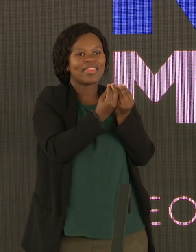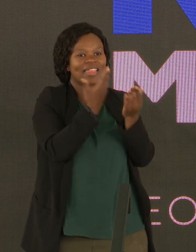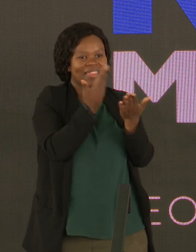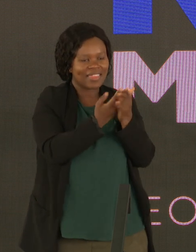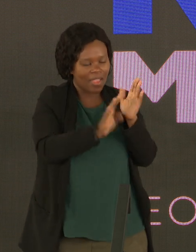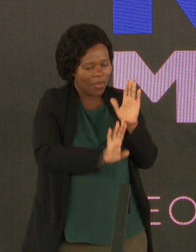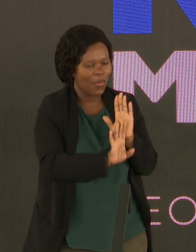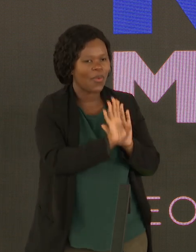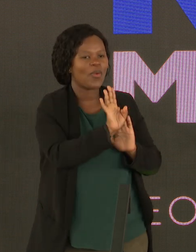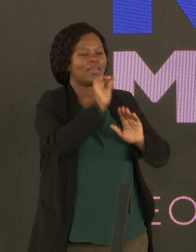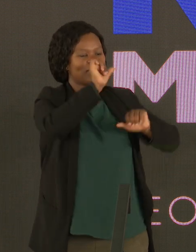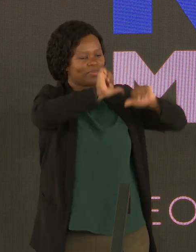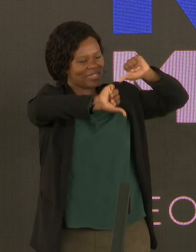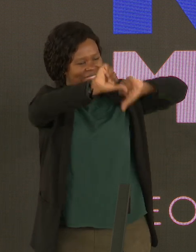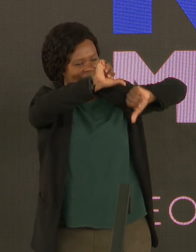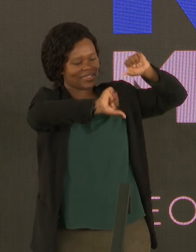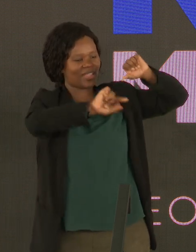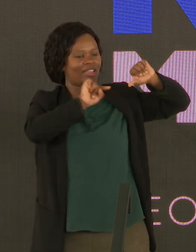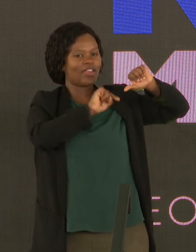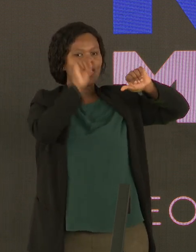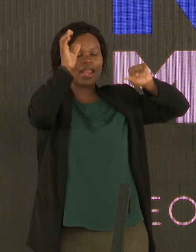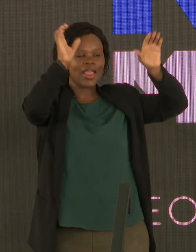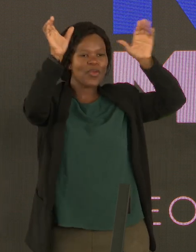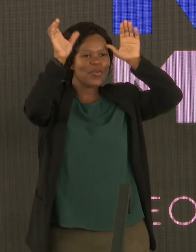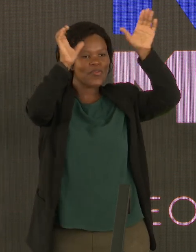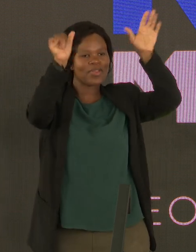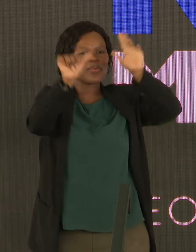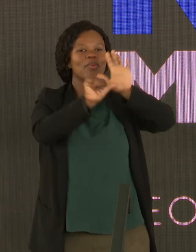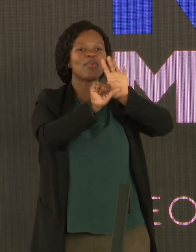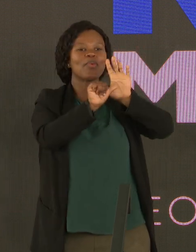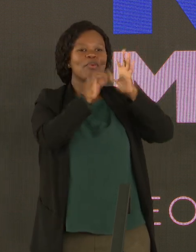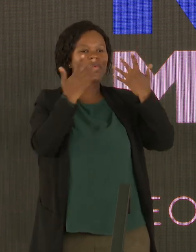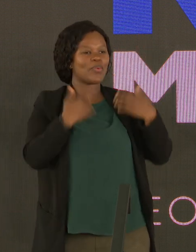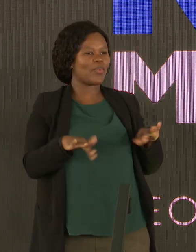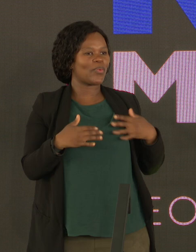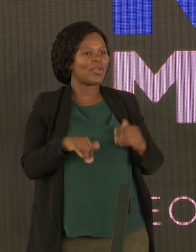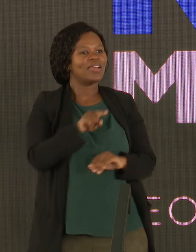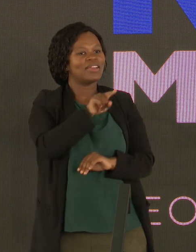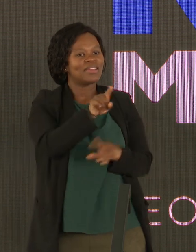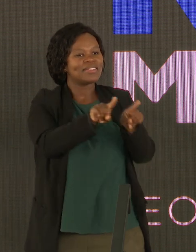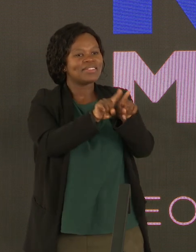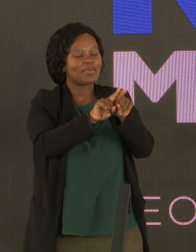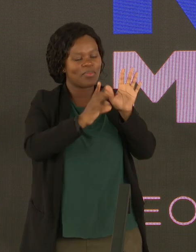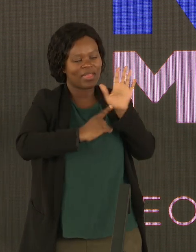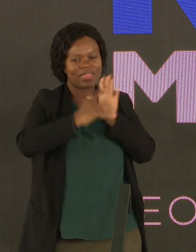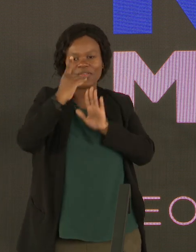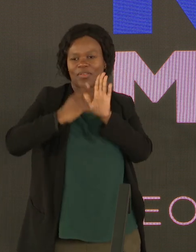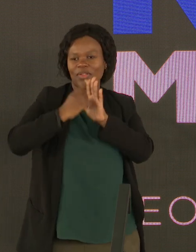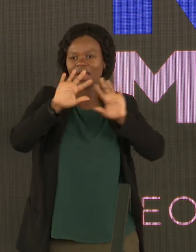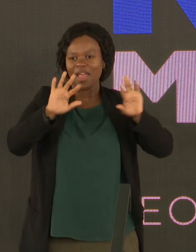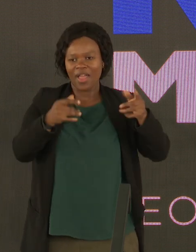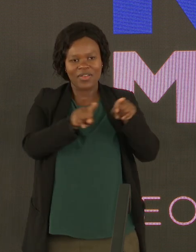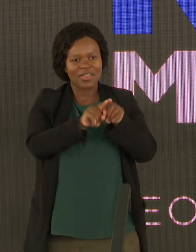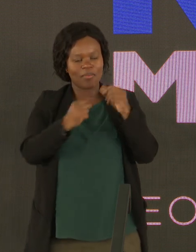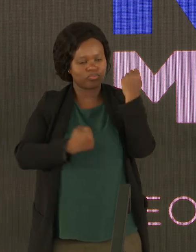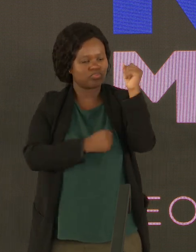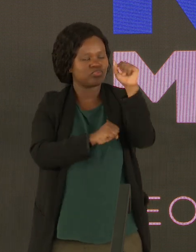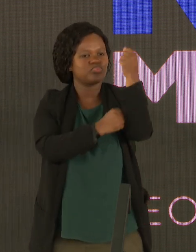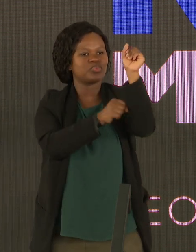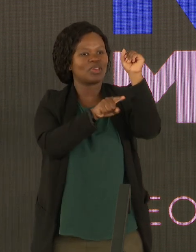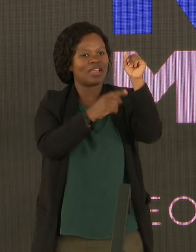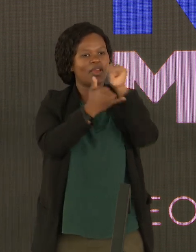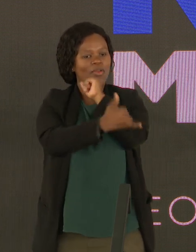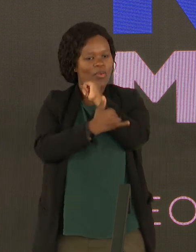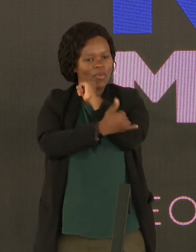increase growth, is science and innovation. And that links right back to developing a manufacturing capacity as a